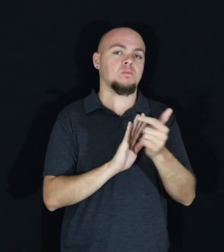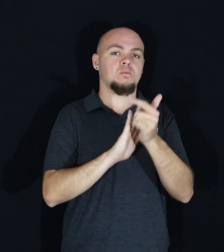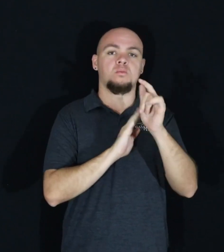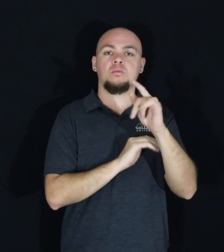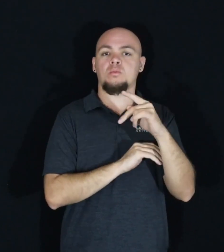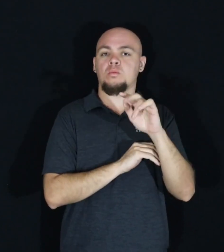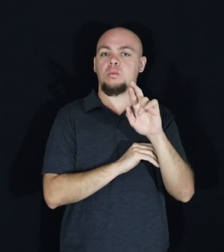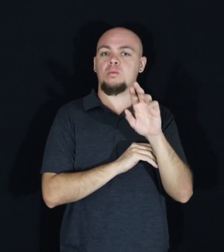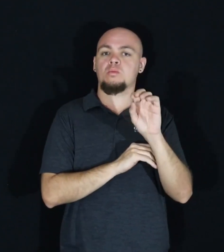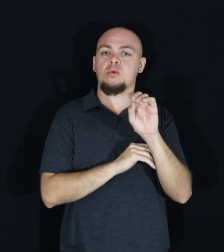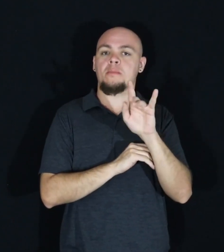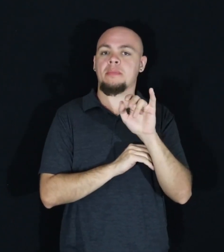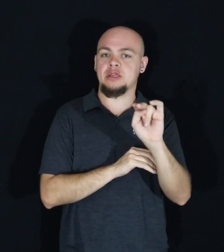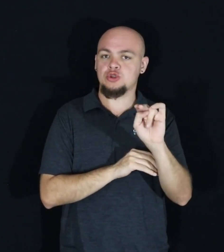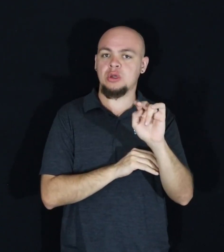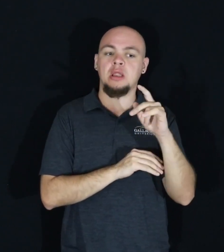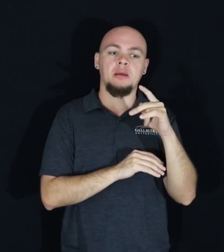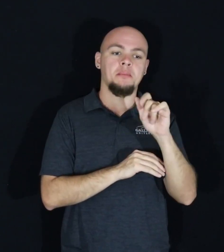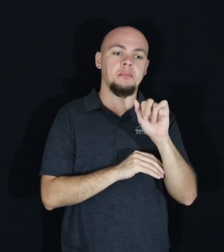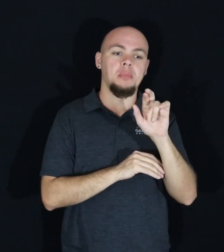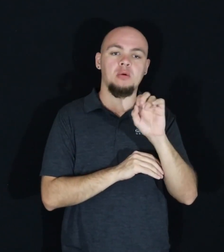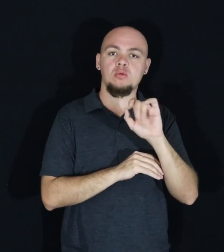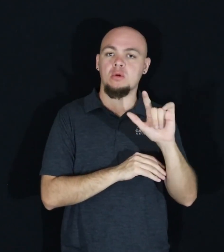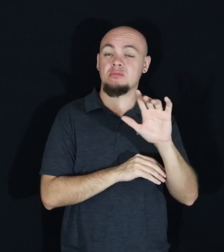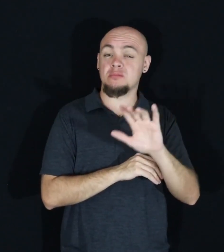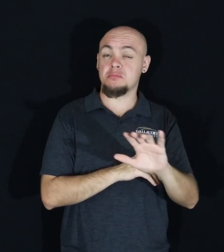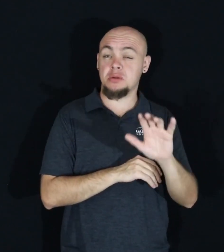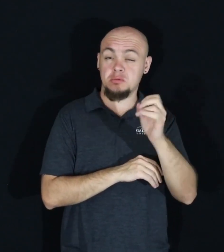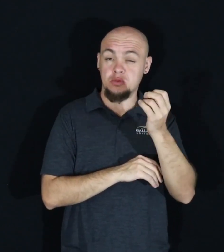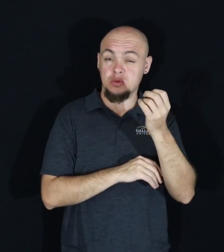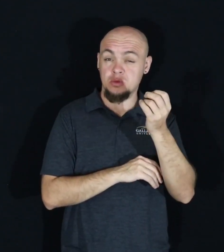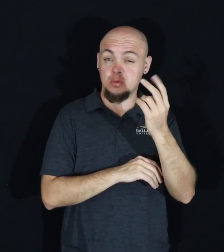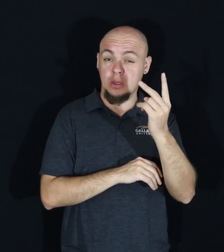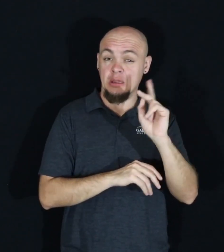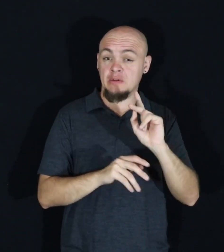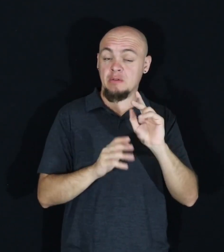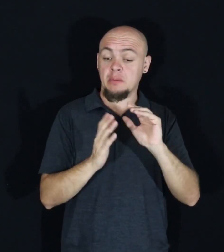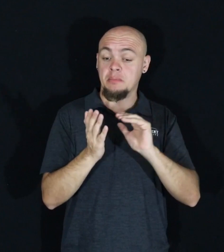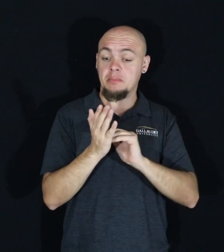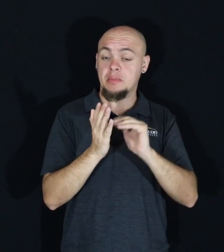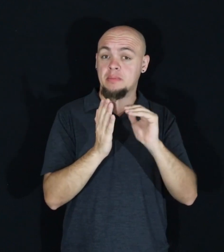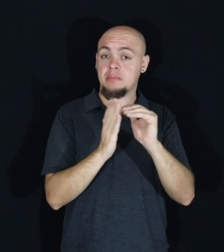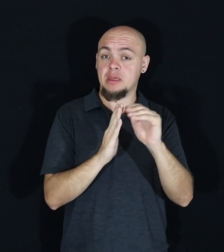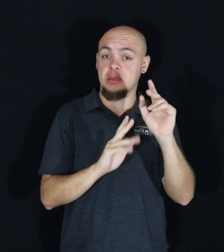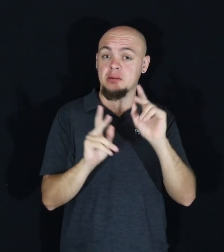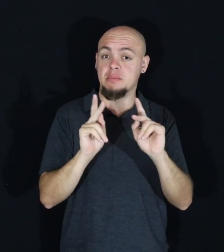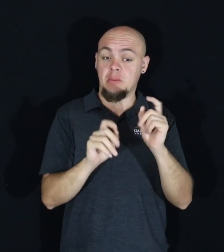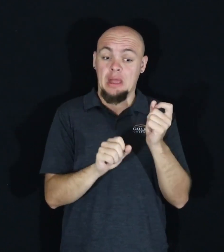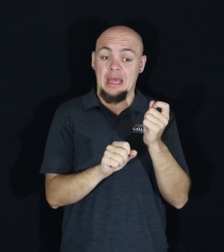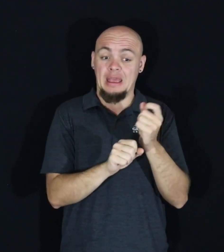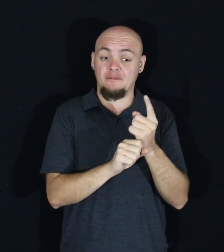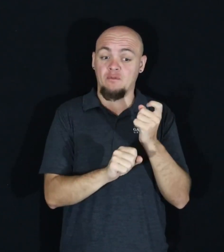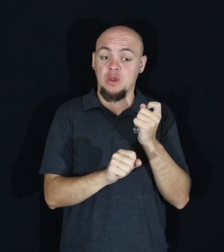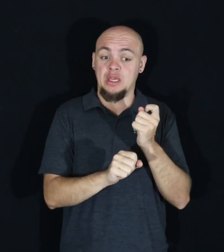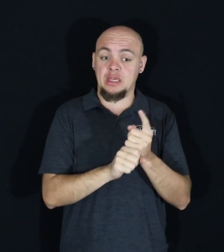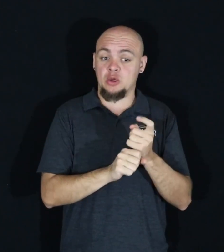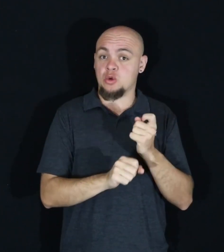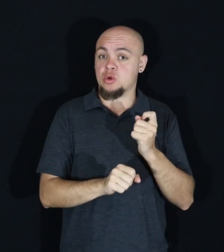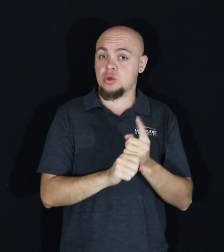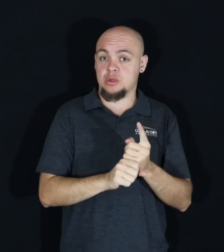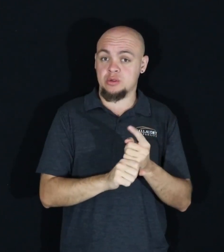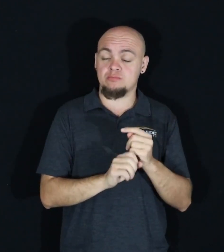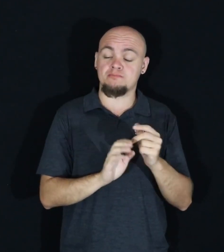That's nearly 12 million people each year that are then